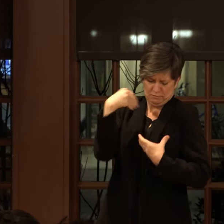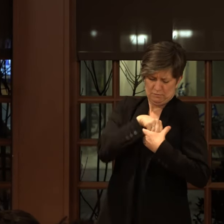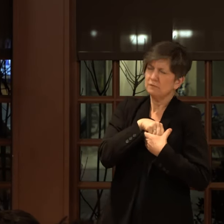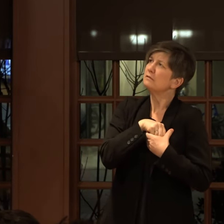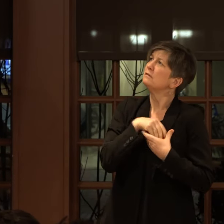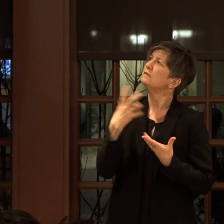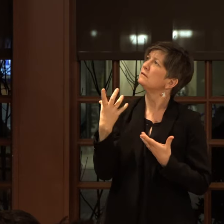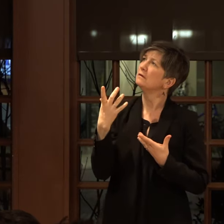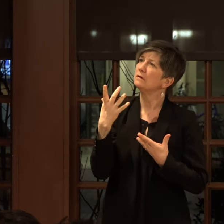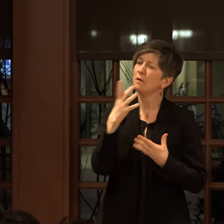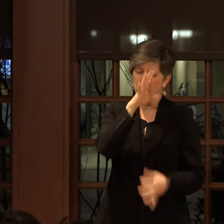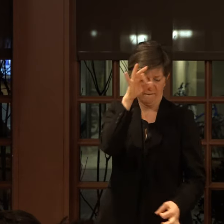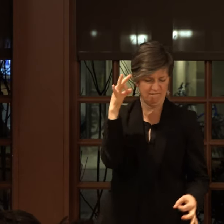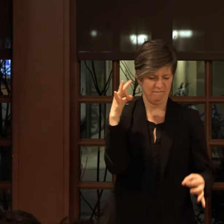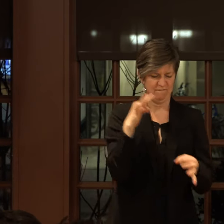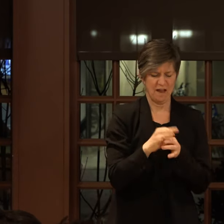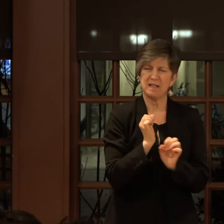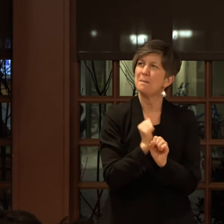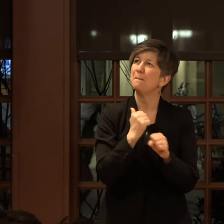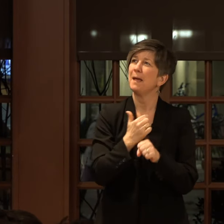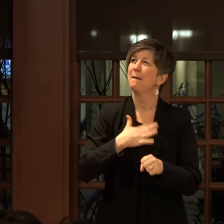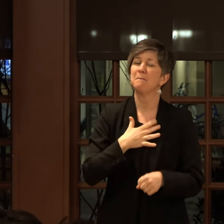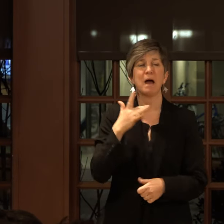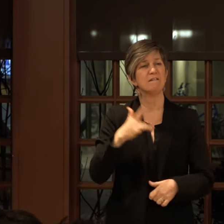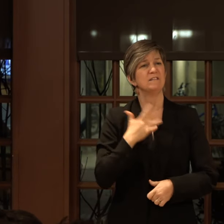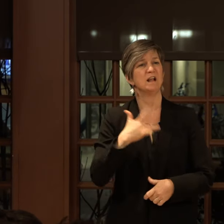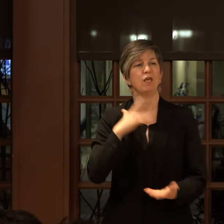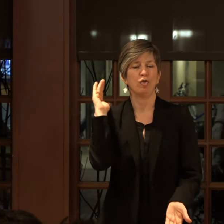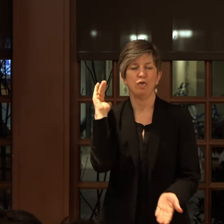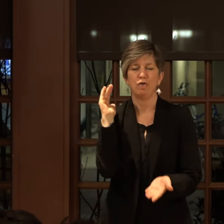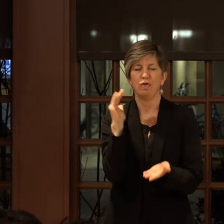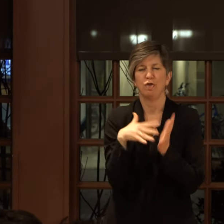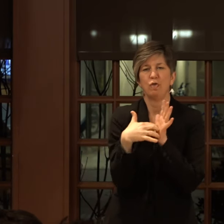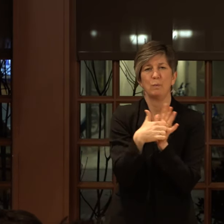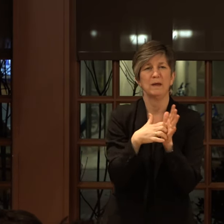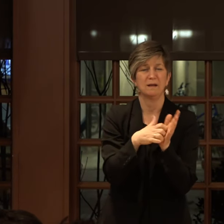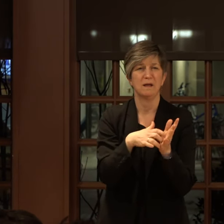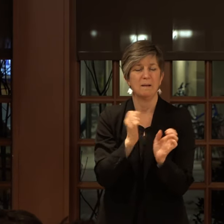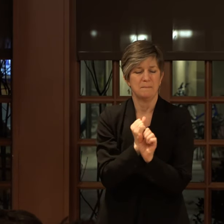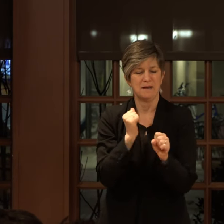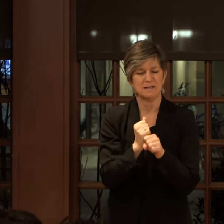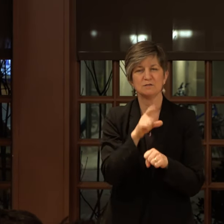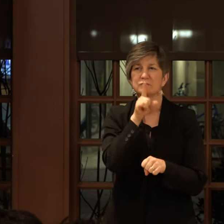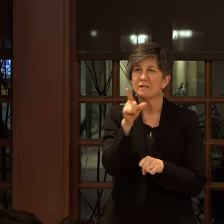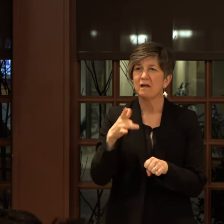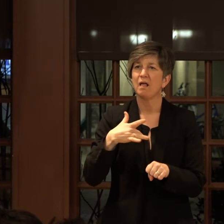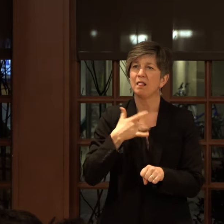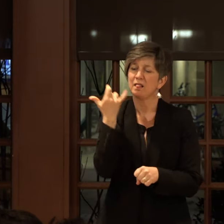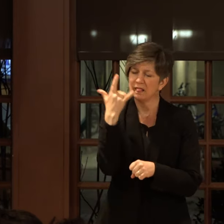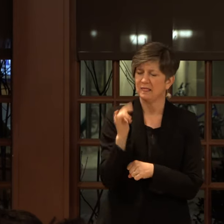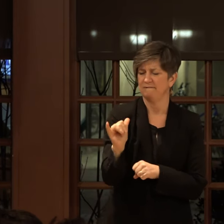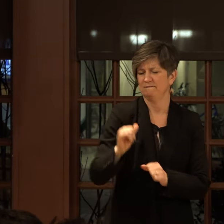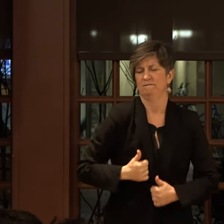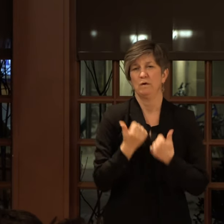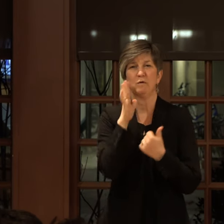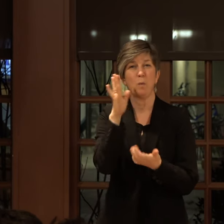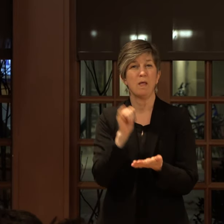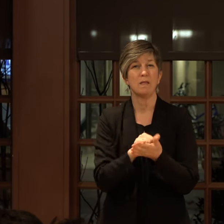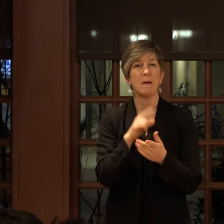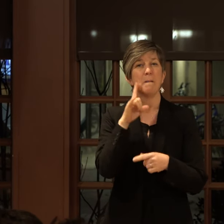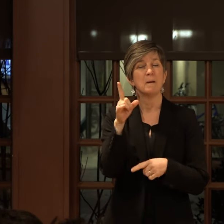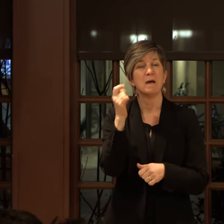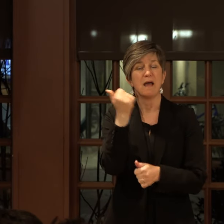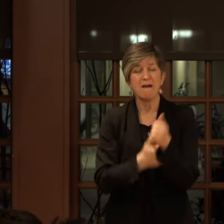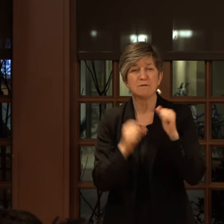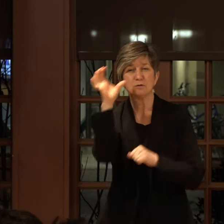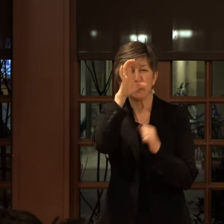where faith has grown my senses dull and reassures my blood that it will never spill. Show every part to every stranger's